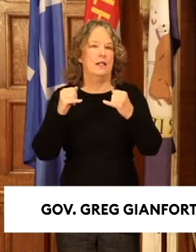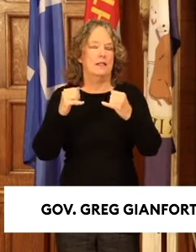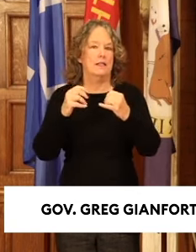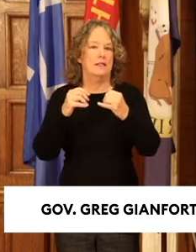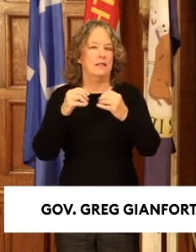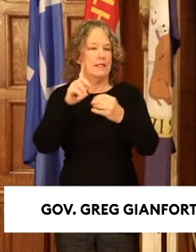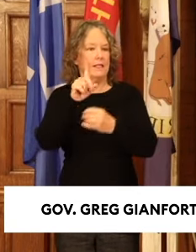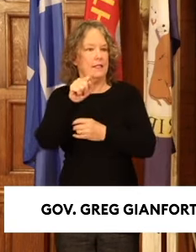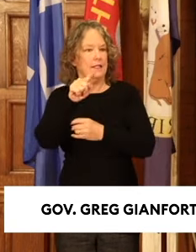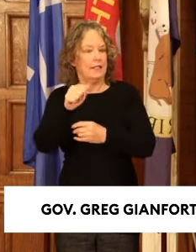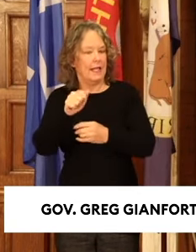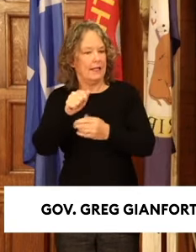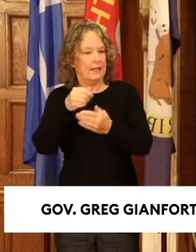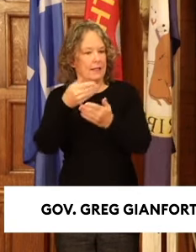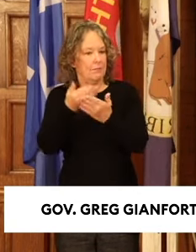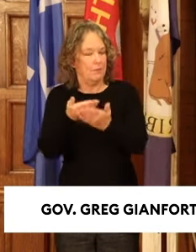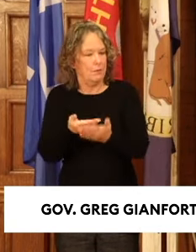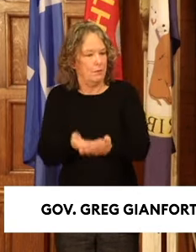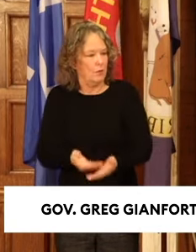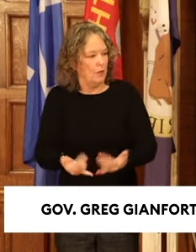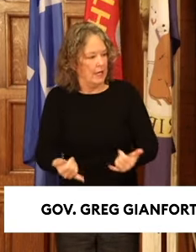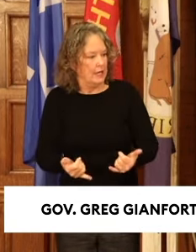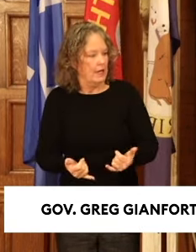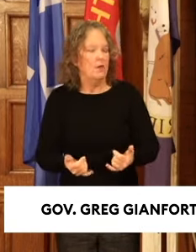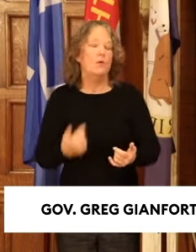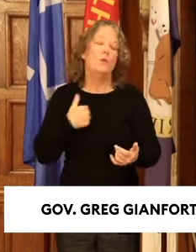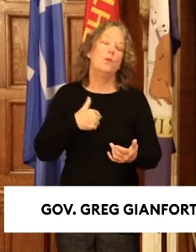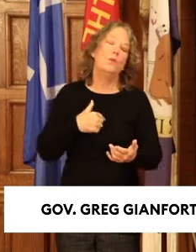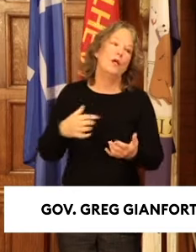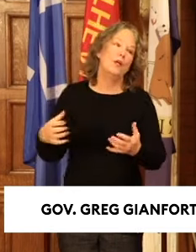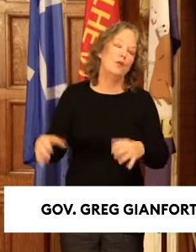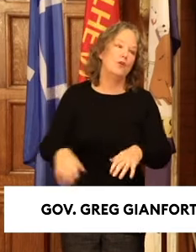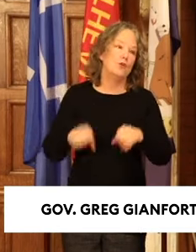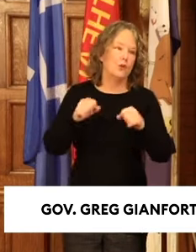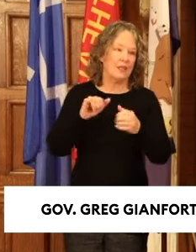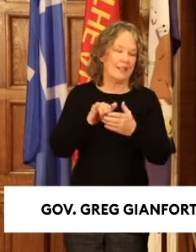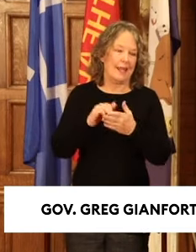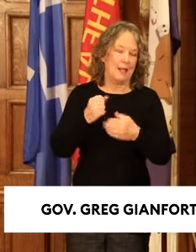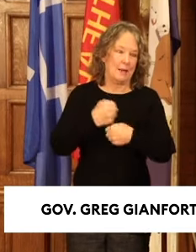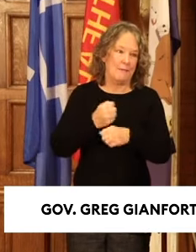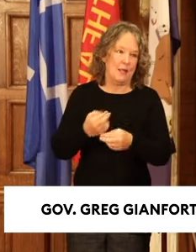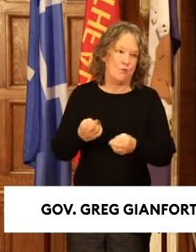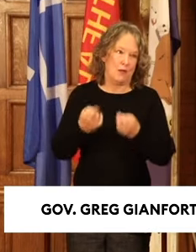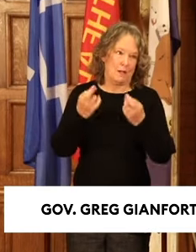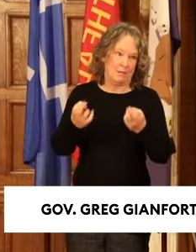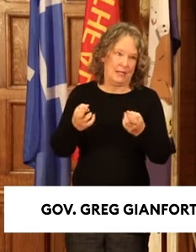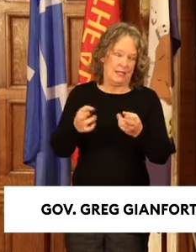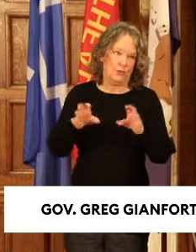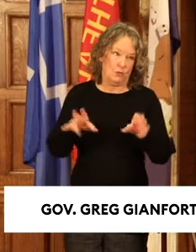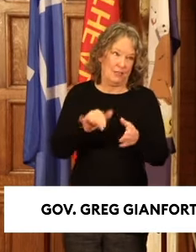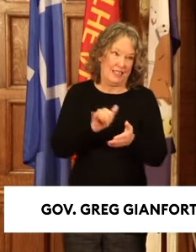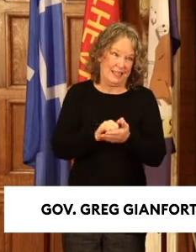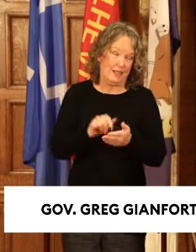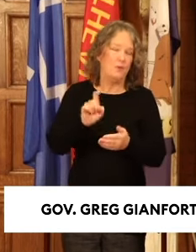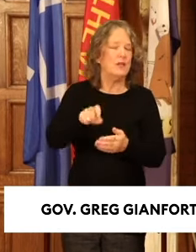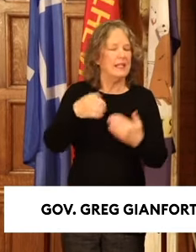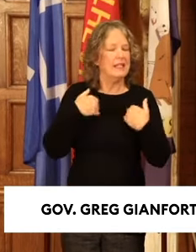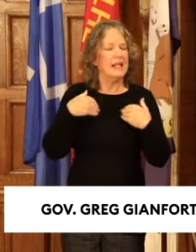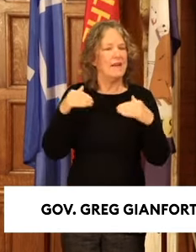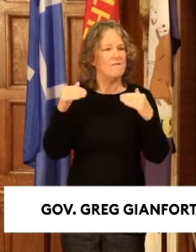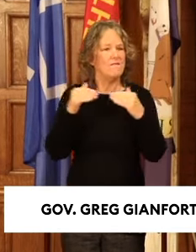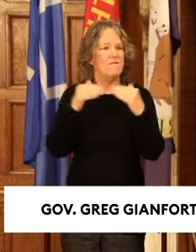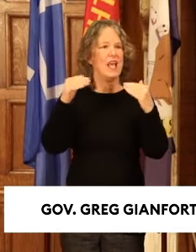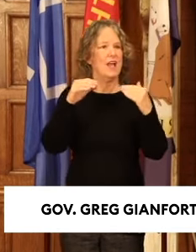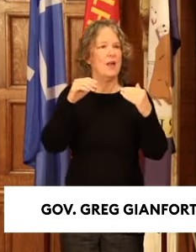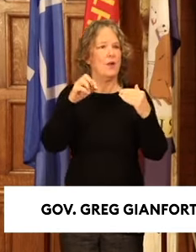data? Yeah, I mean, we took all the inputs and made the recommendations that we did. We need to have fair rates so these services are